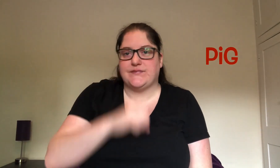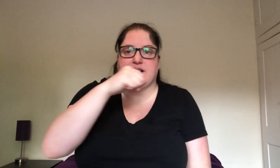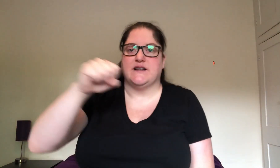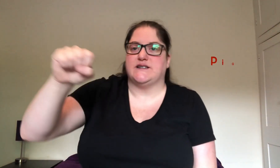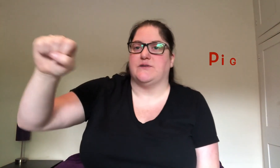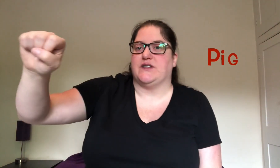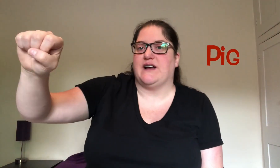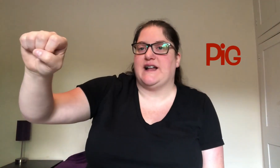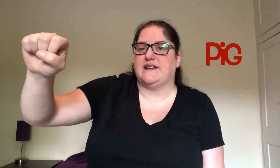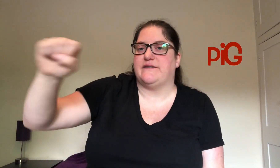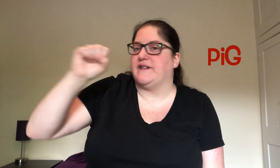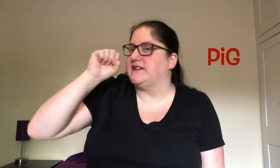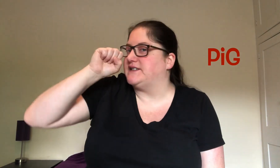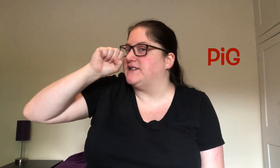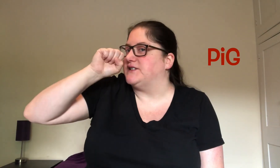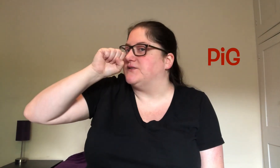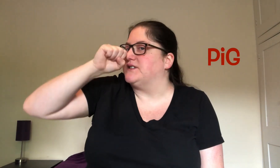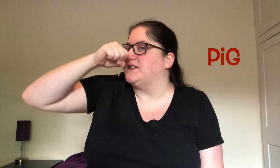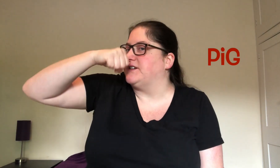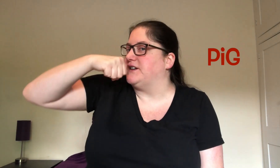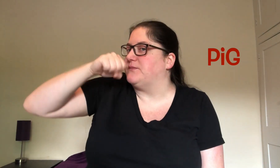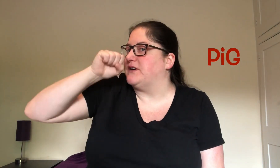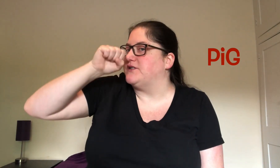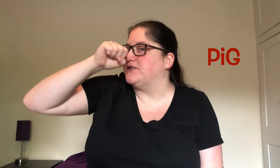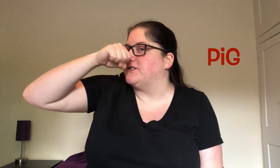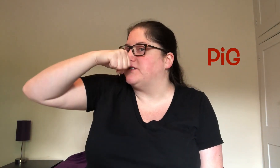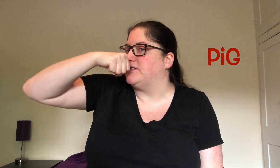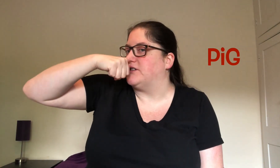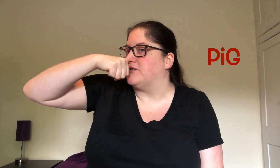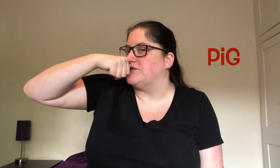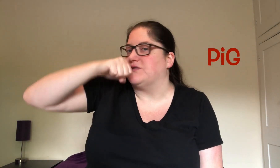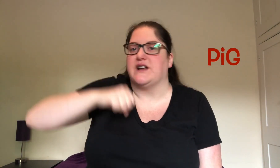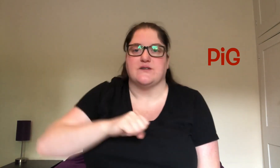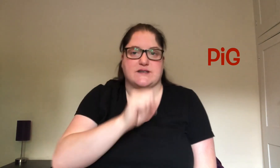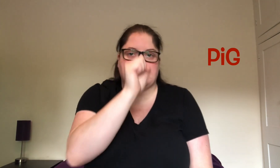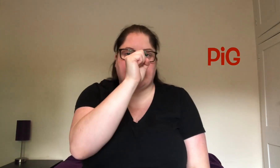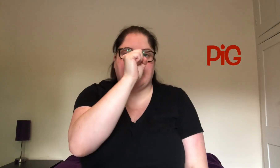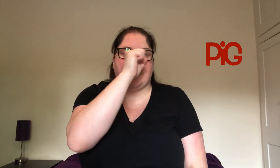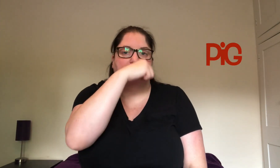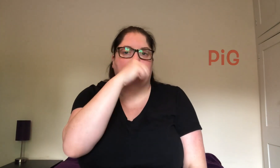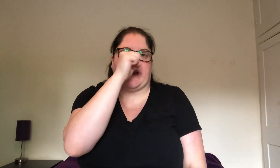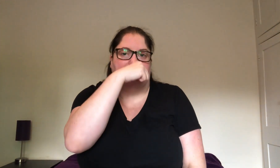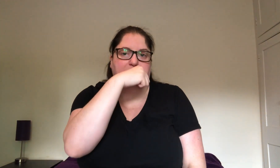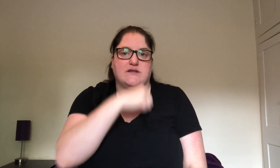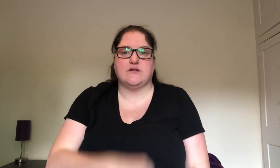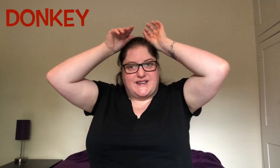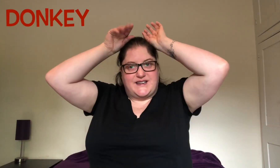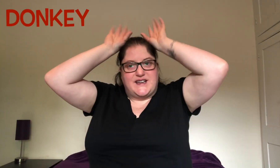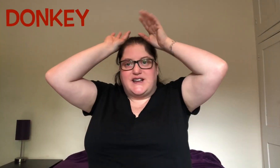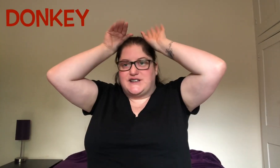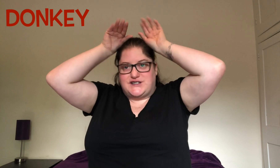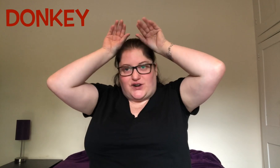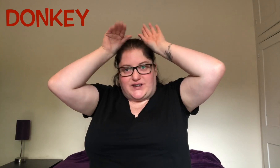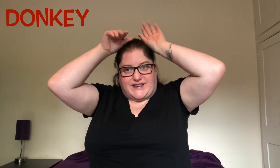So with your hand in a fist do a circular motion across your nose. Pig. Donkey.